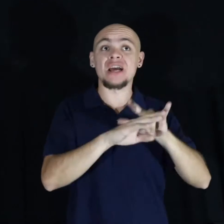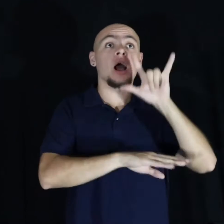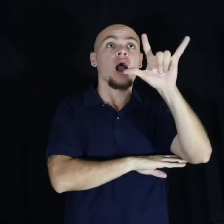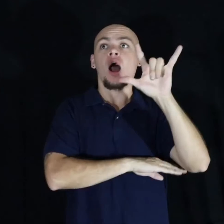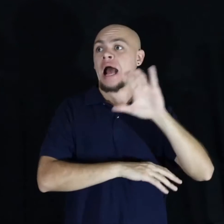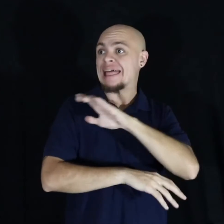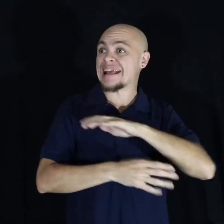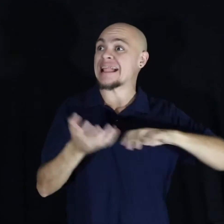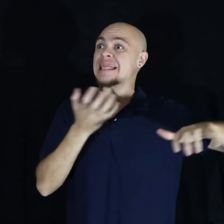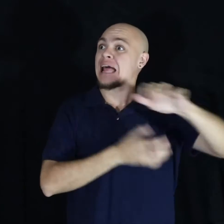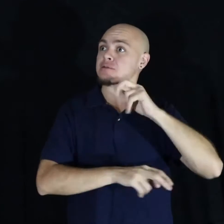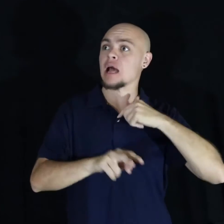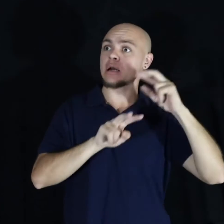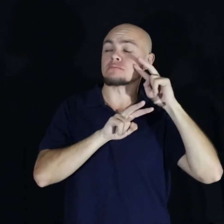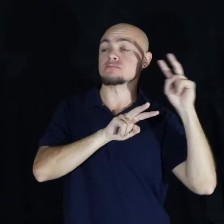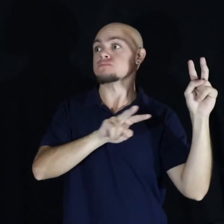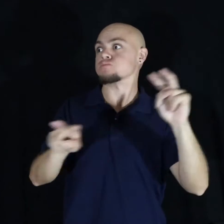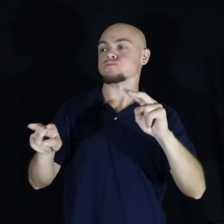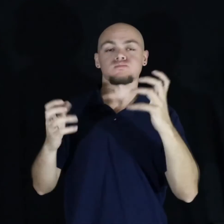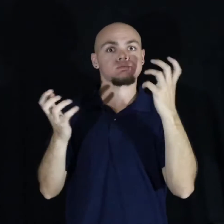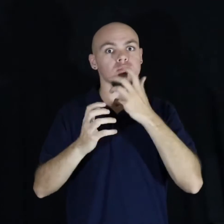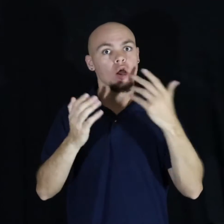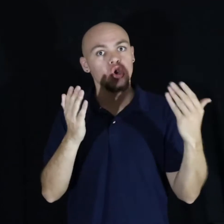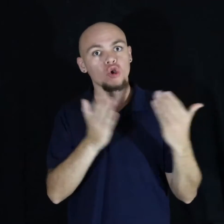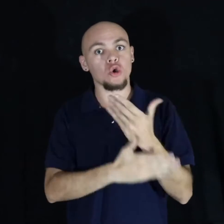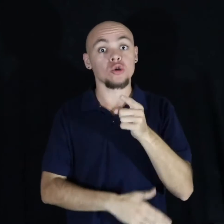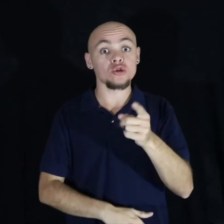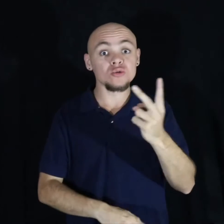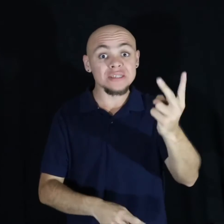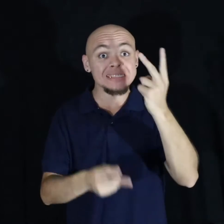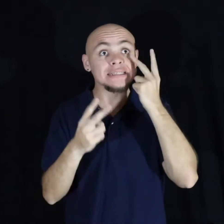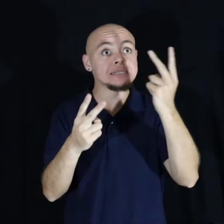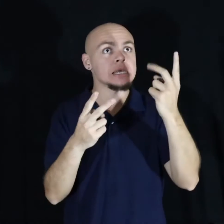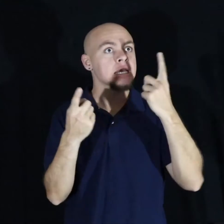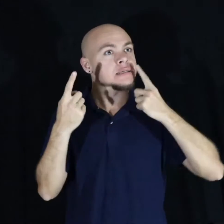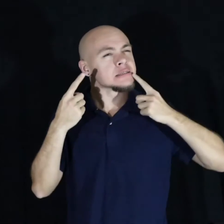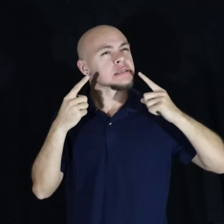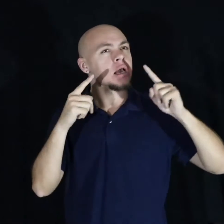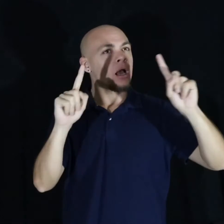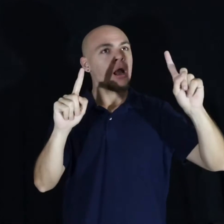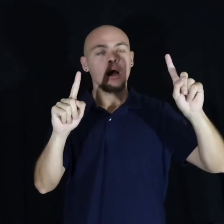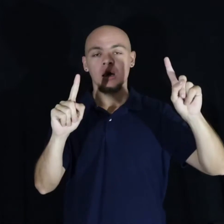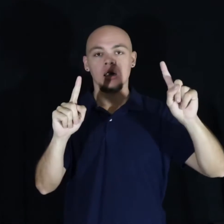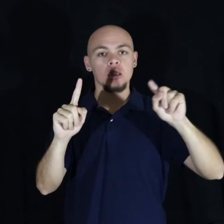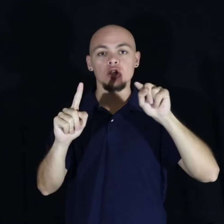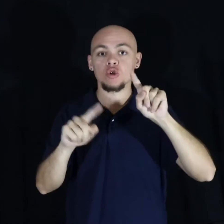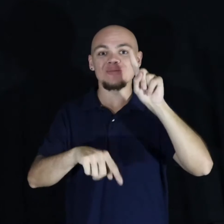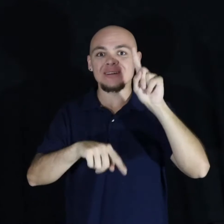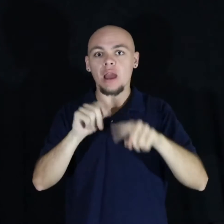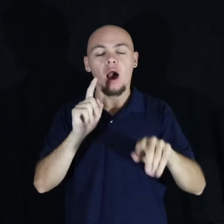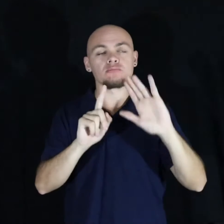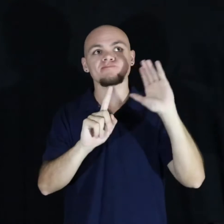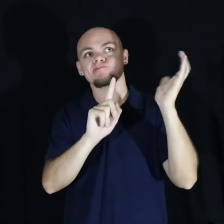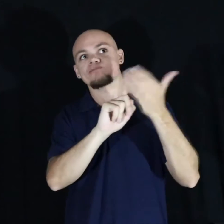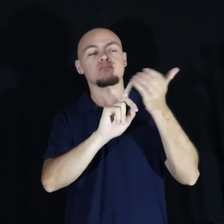never seen before. Once you have seen success, you cannot unsee it.